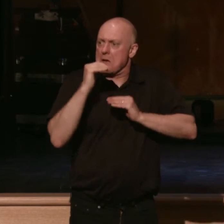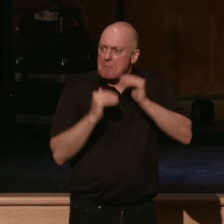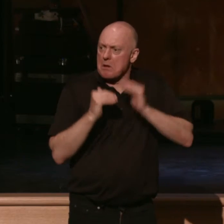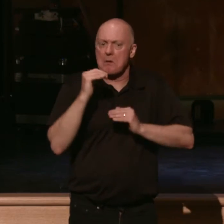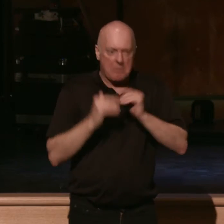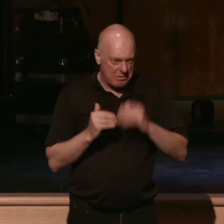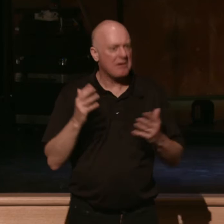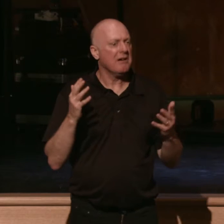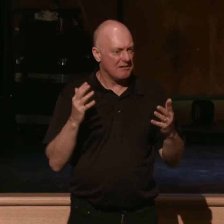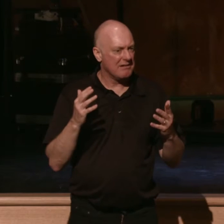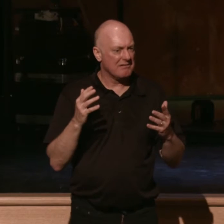that it takes me to.